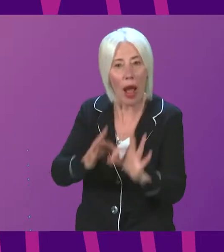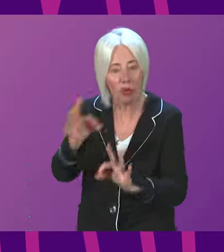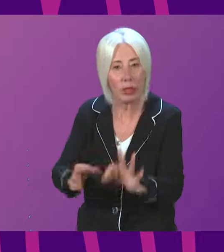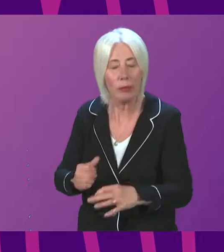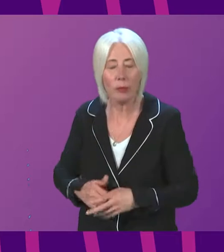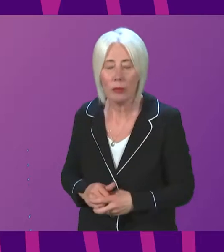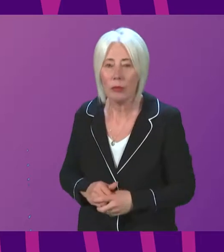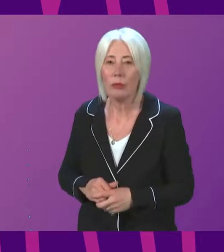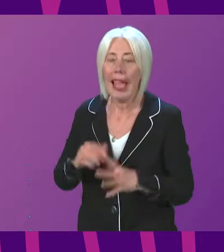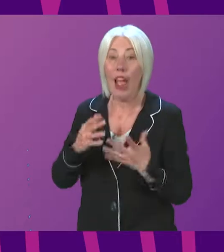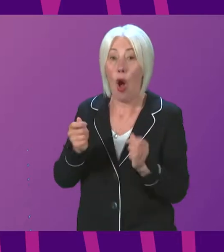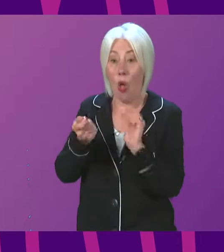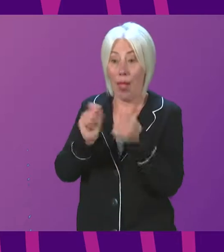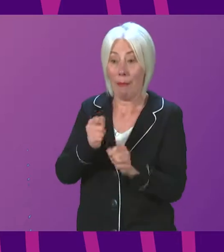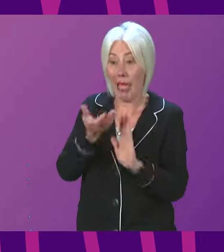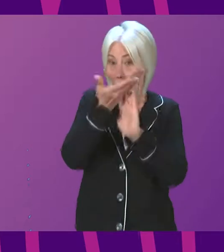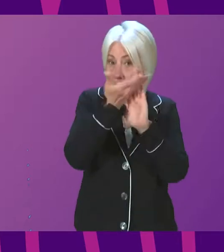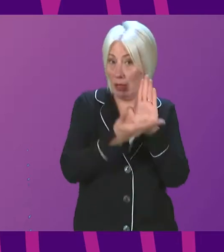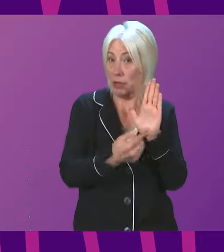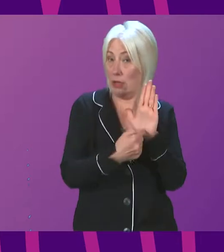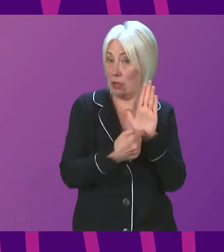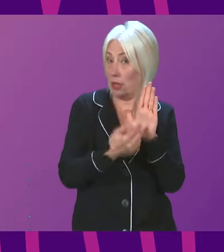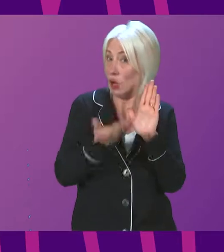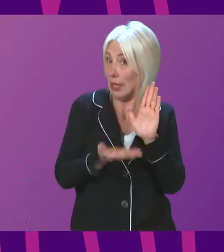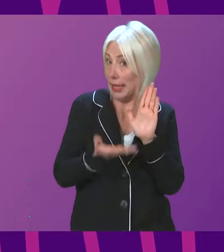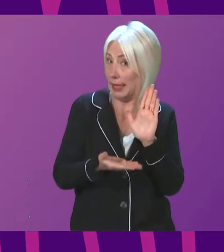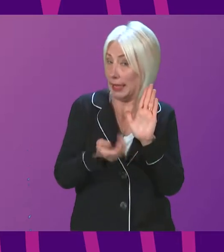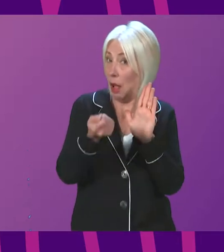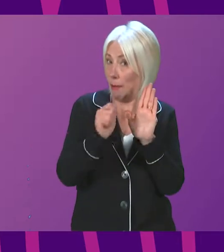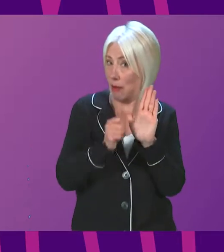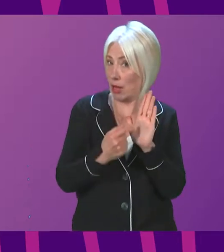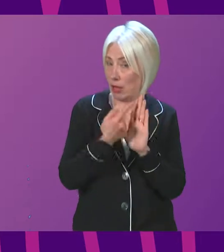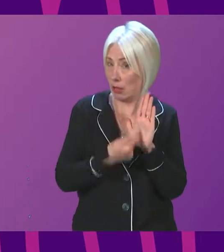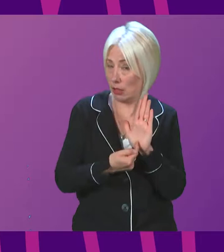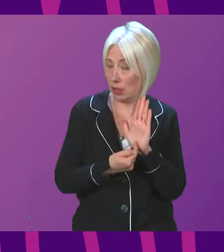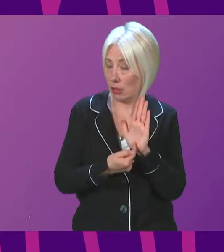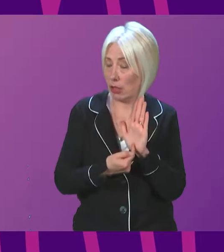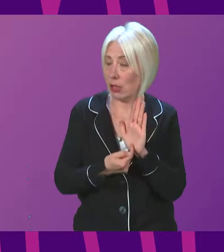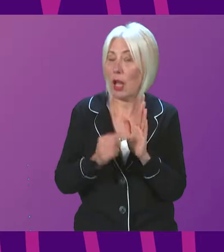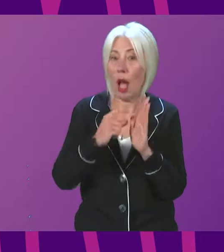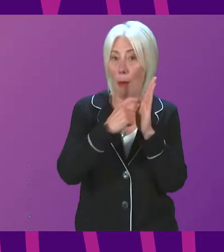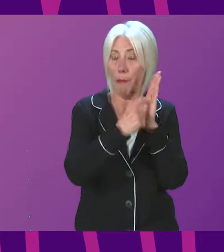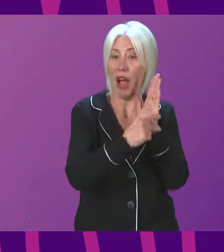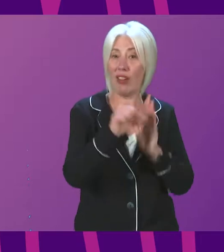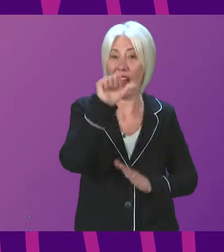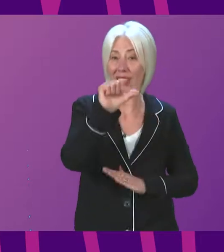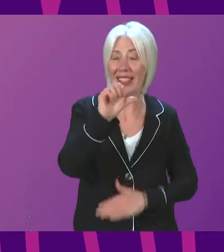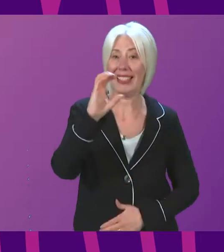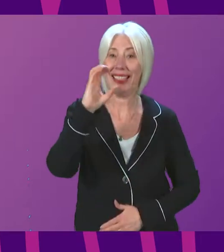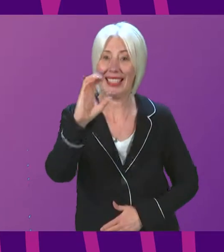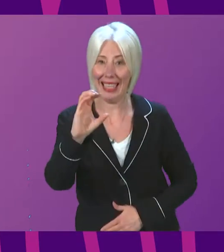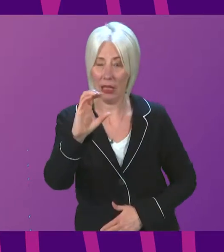amendments I have made to the terms of reference today, particularly paragraph 6C,